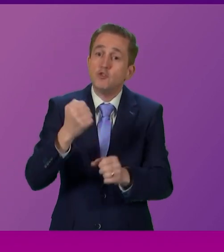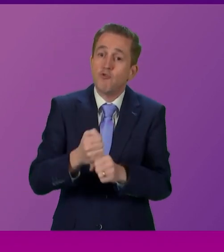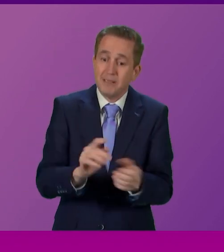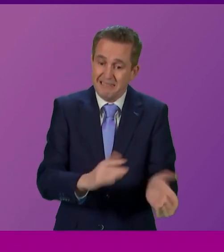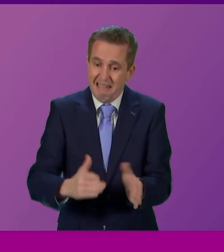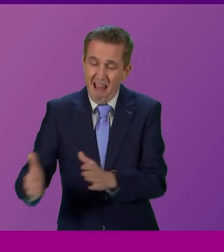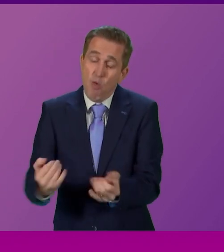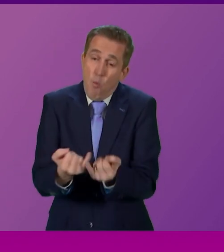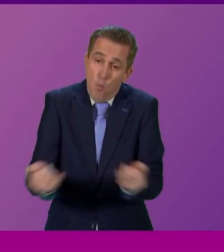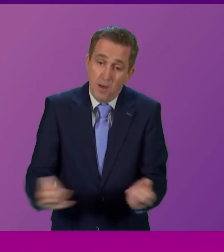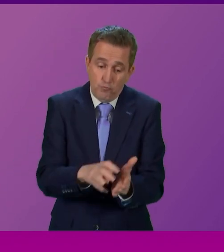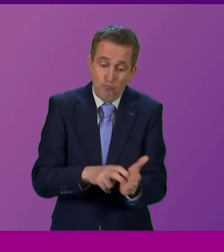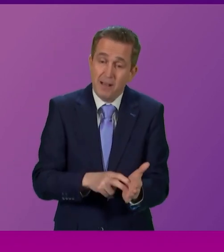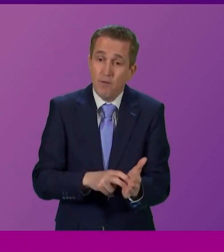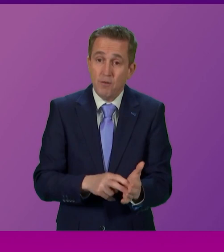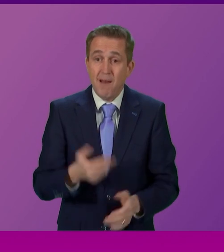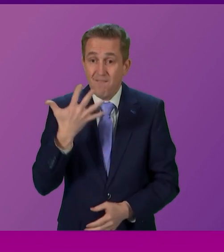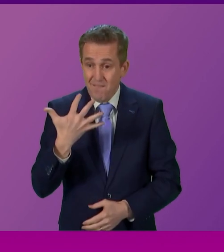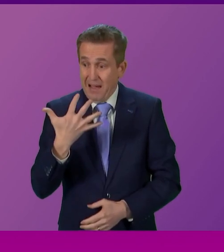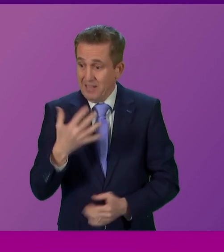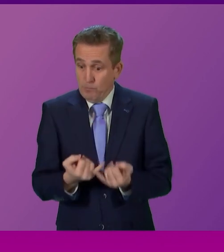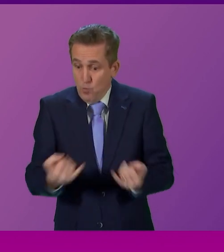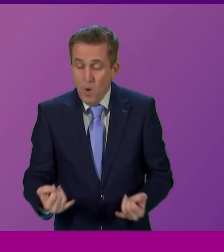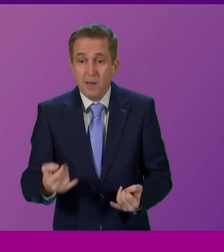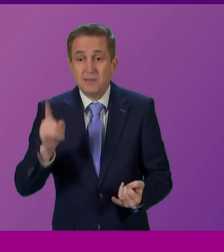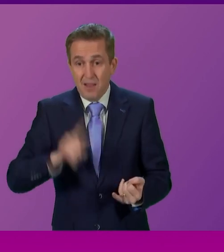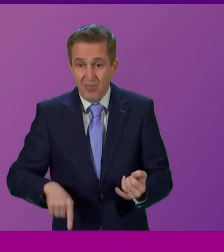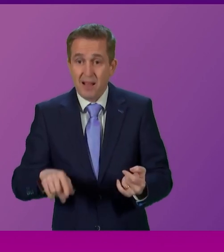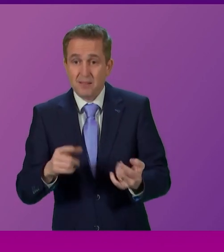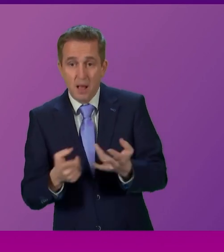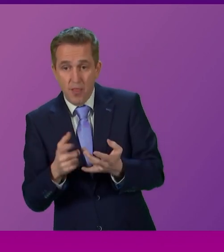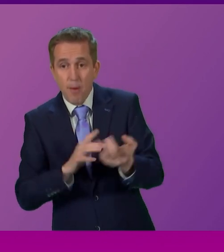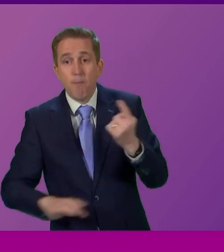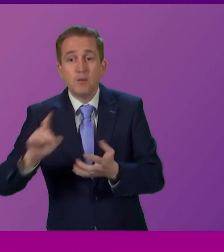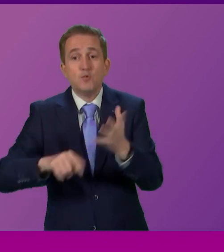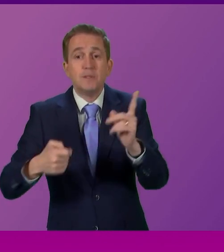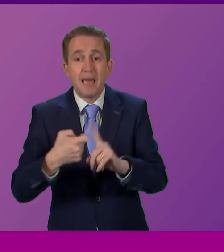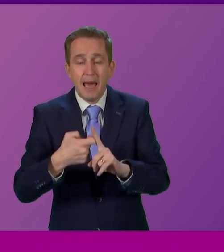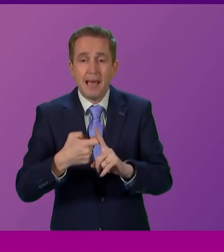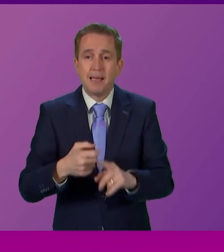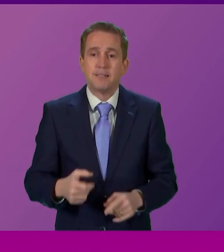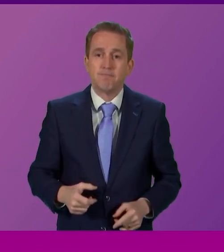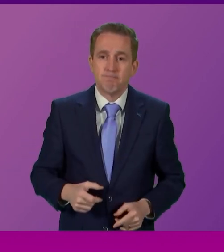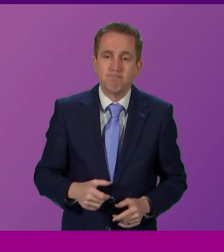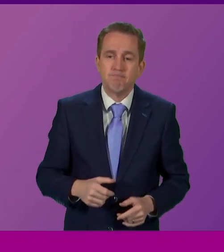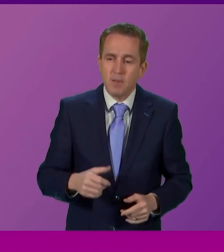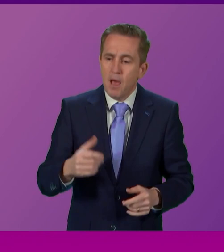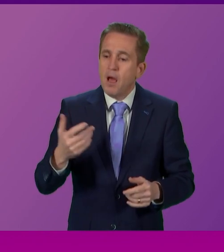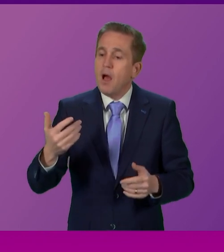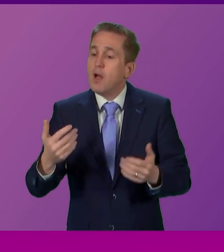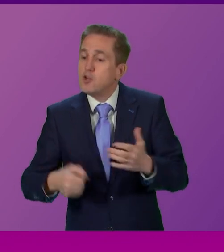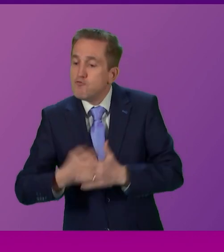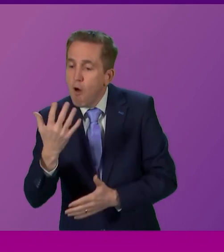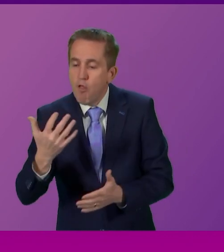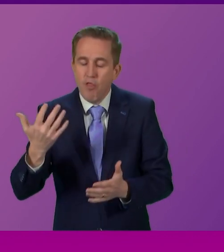developed world. Five times as bad as the rest of the UK under the same drug laws. Long term sclerotic growth now